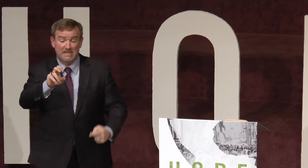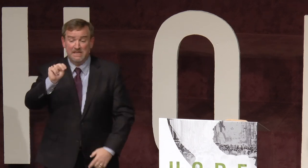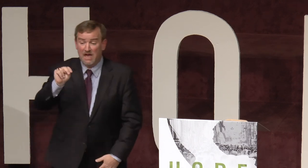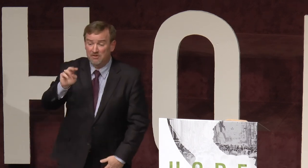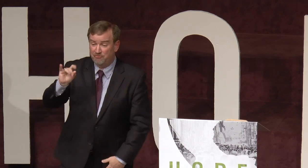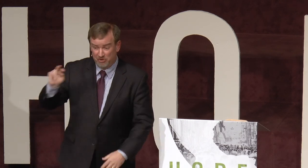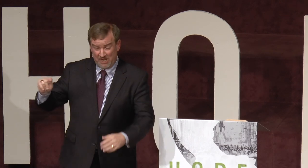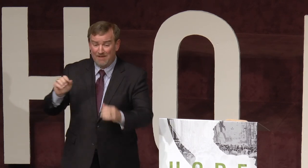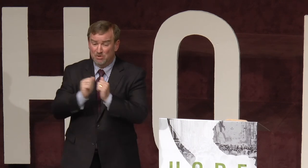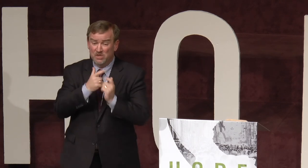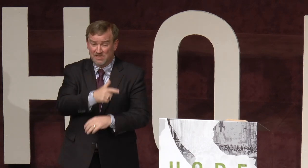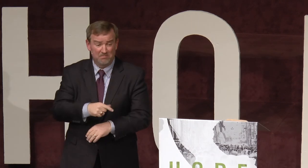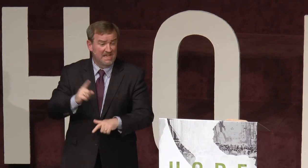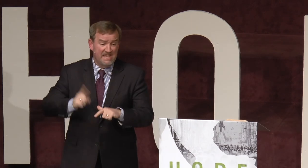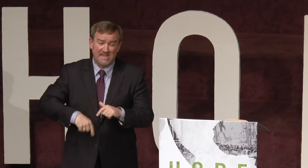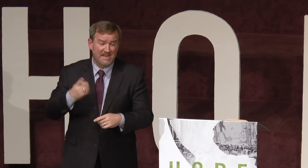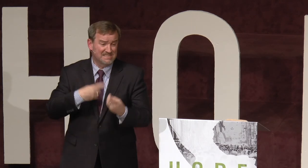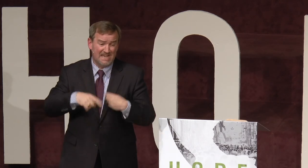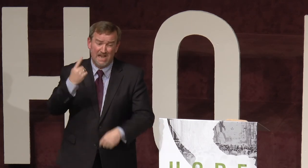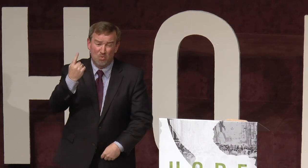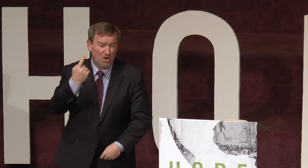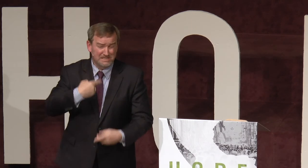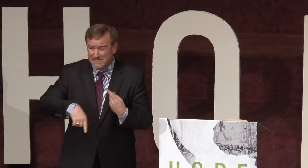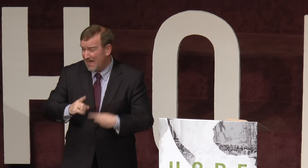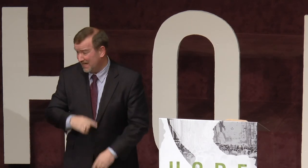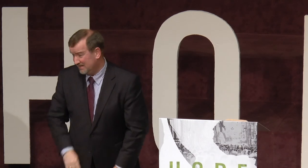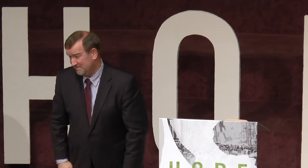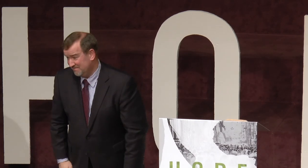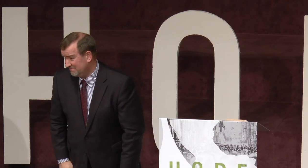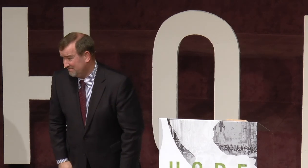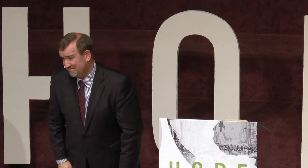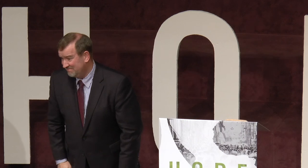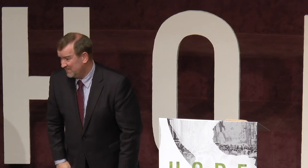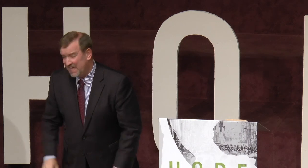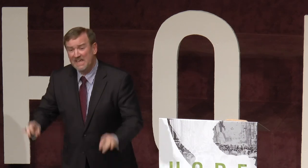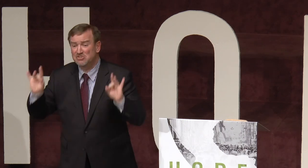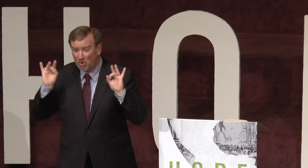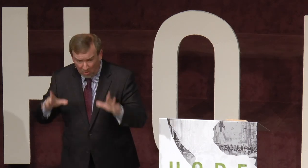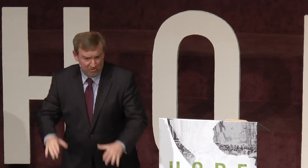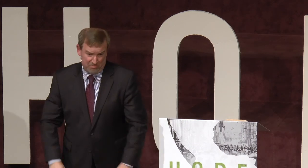Leon Foote, I've been with him. He cannot sign one sign. He is horrible.